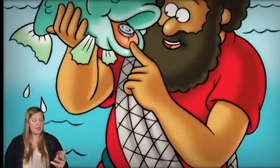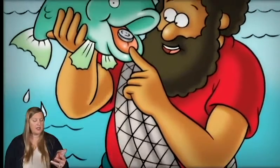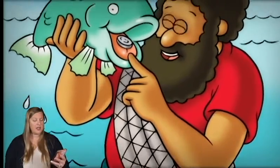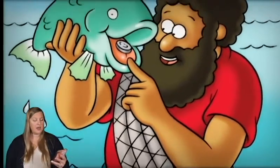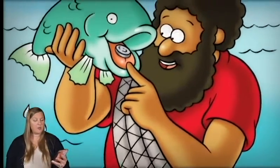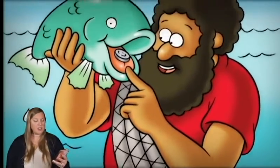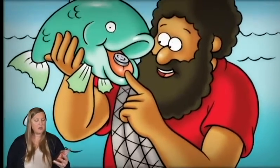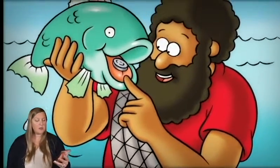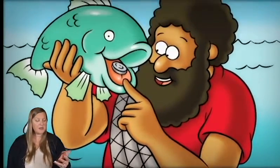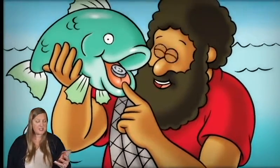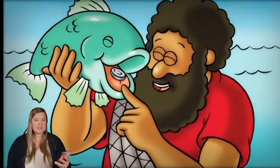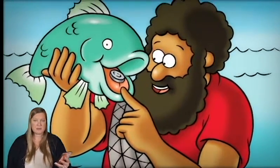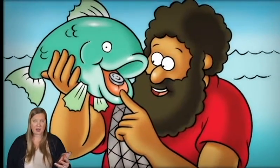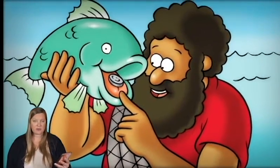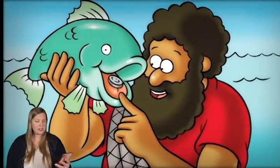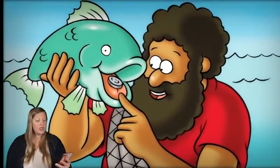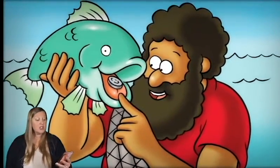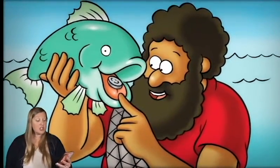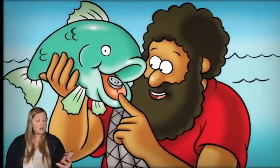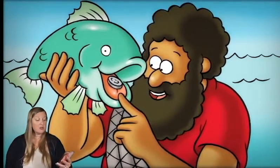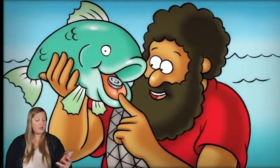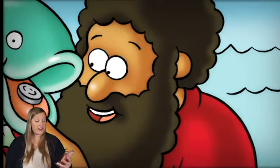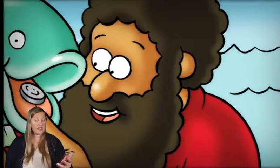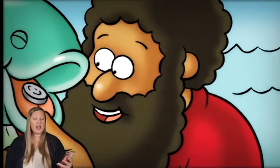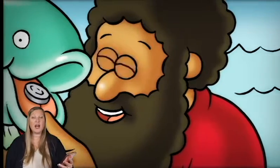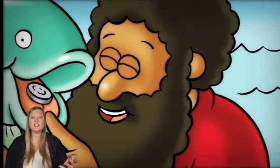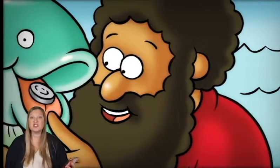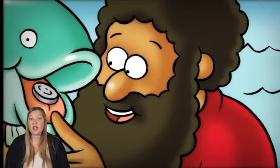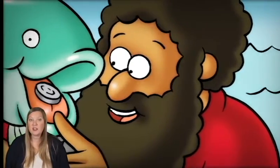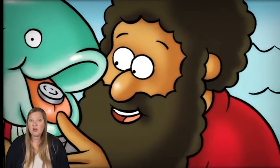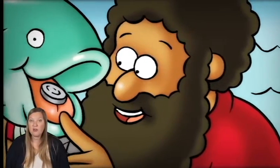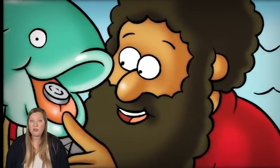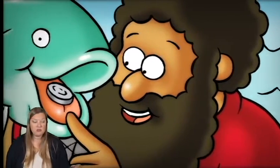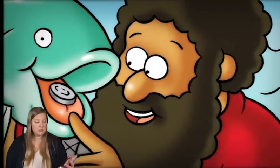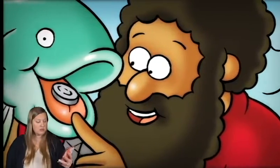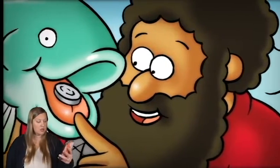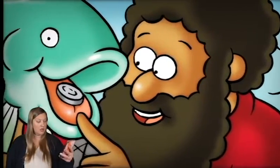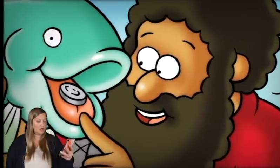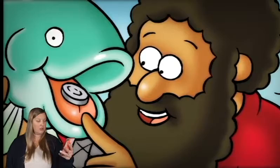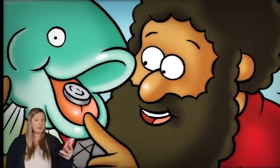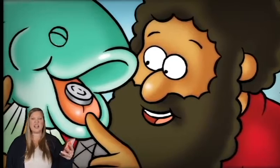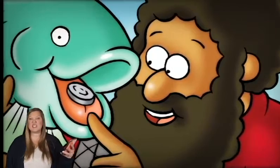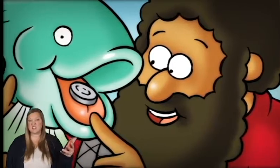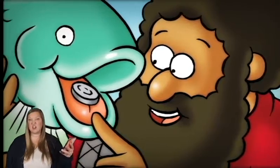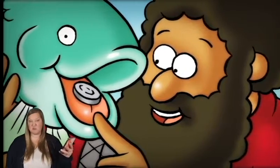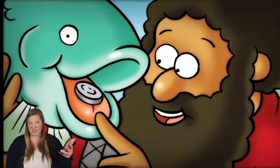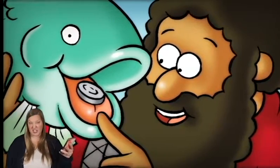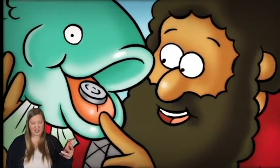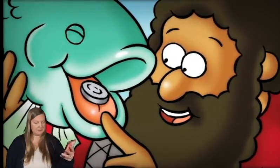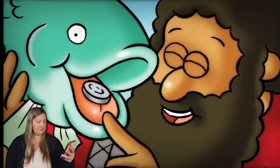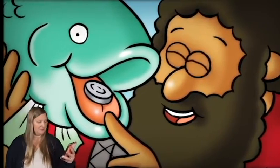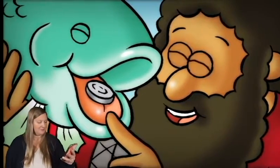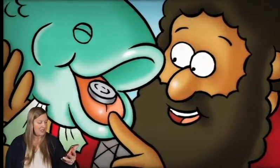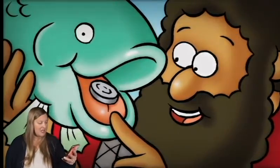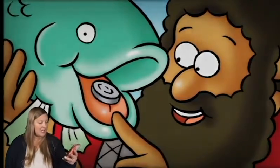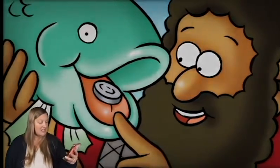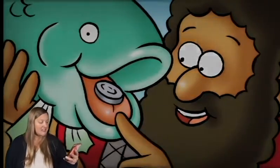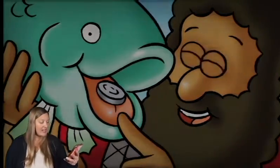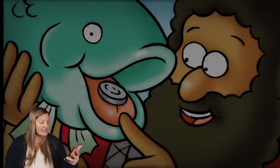And when you open its mouth, you will find a shackle. That's their money. Now, take